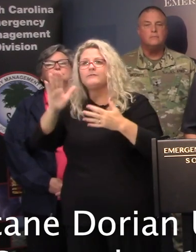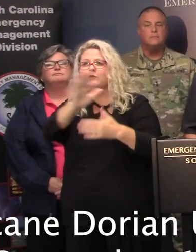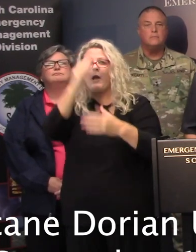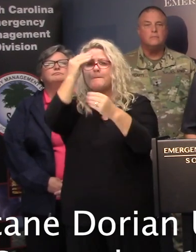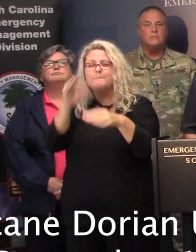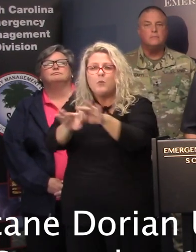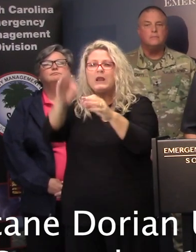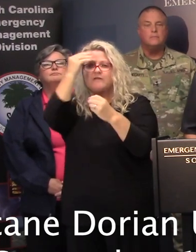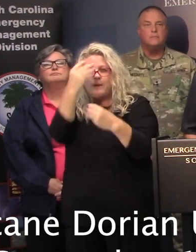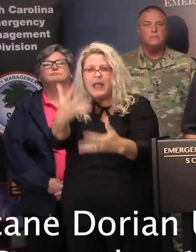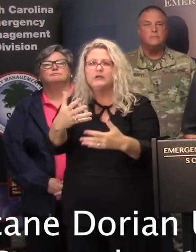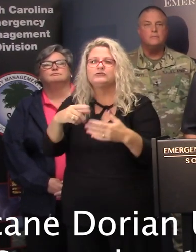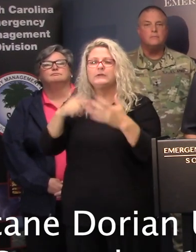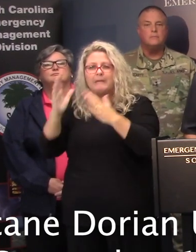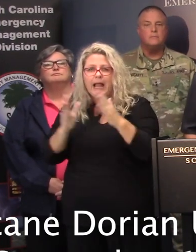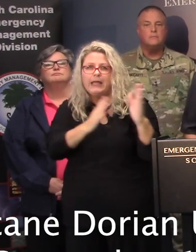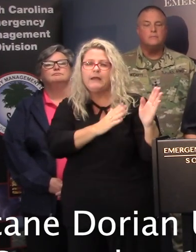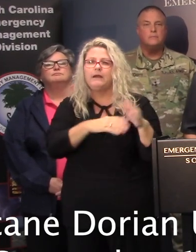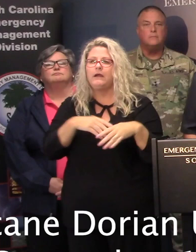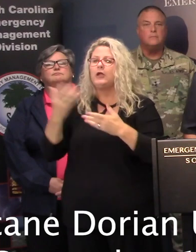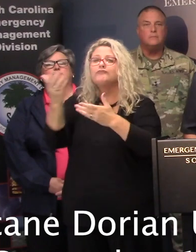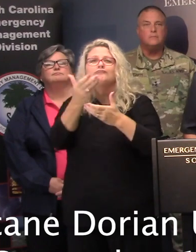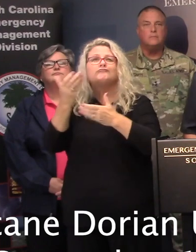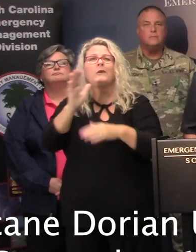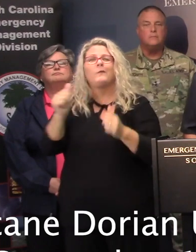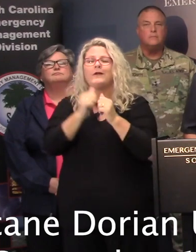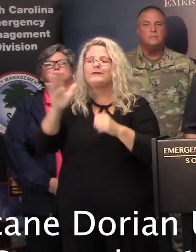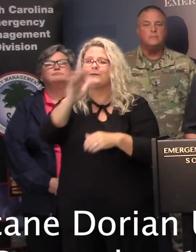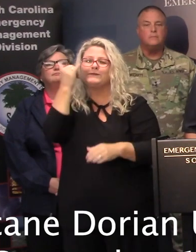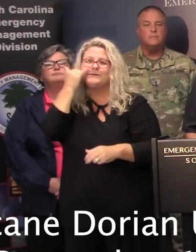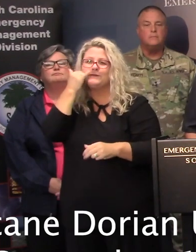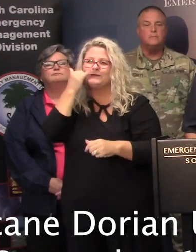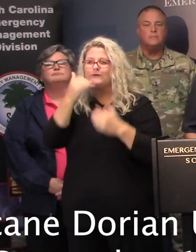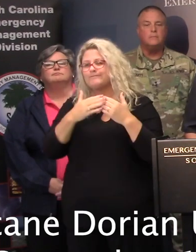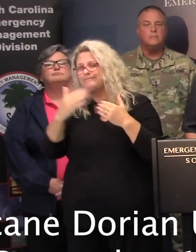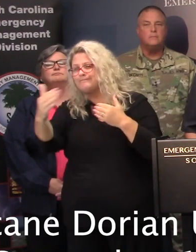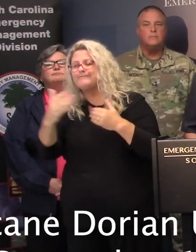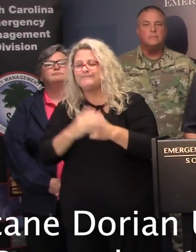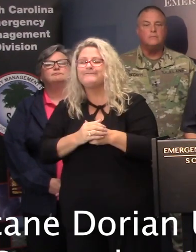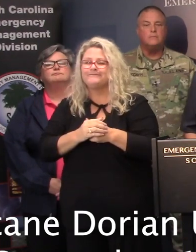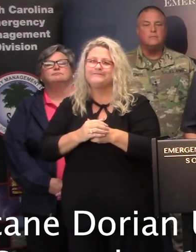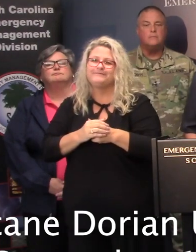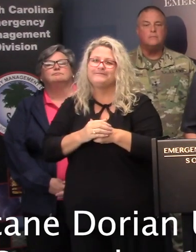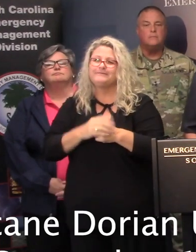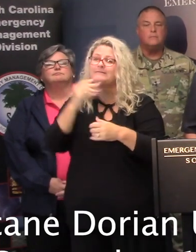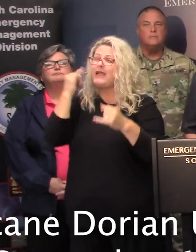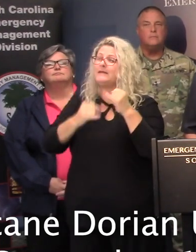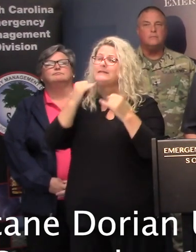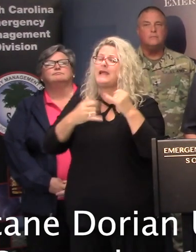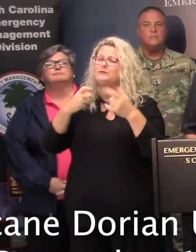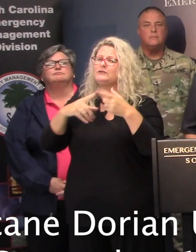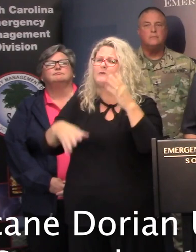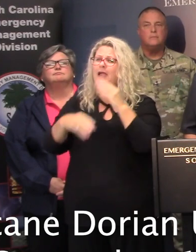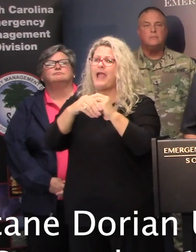information in there and carry that around with, with you and, uh, as we move forward, uh, uh, mobily these days. And then the last item I